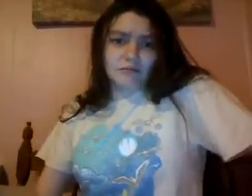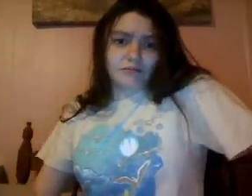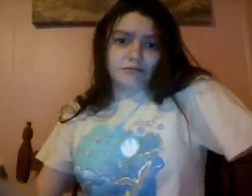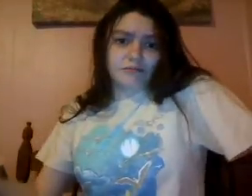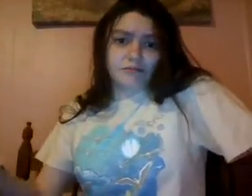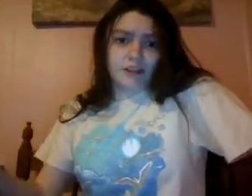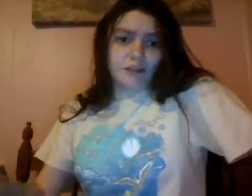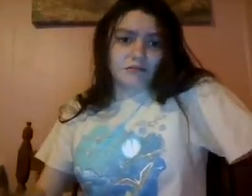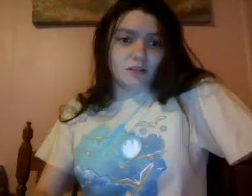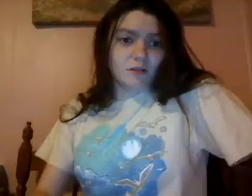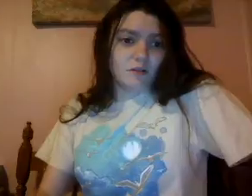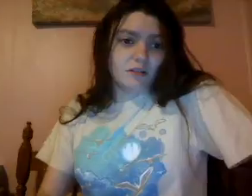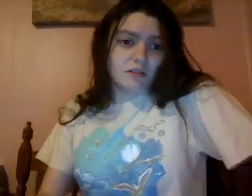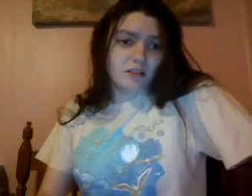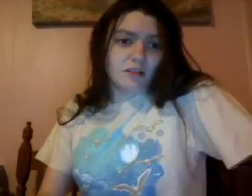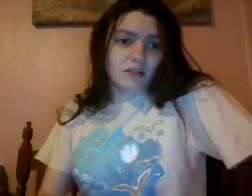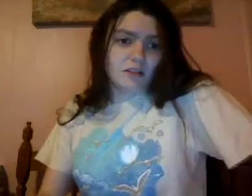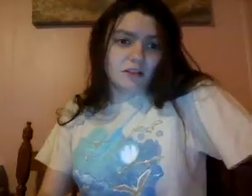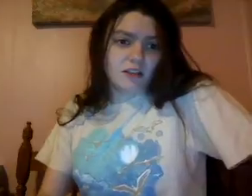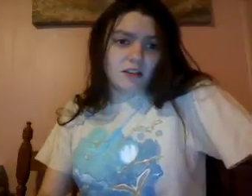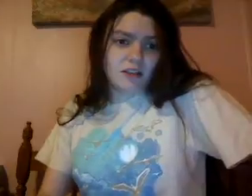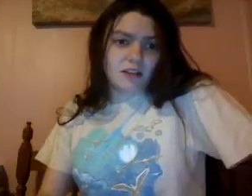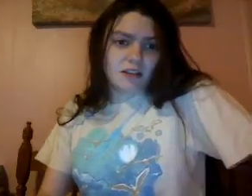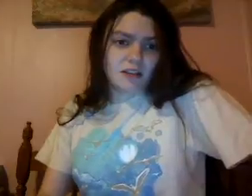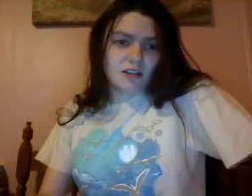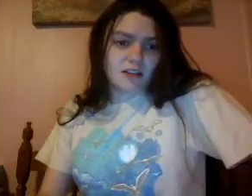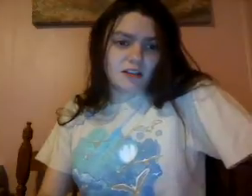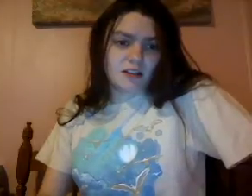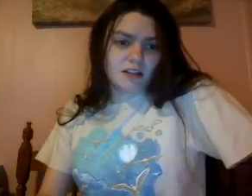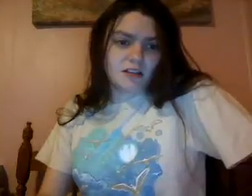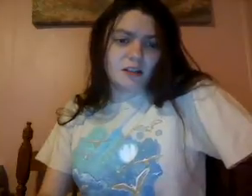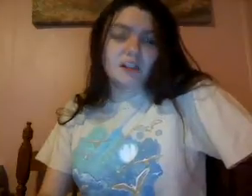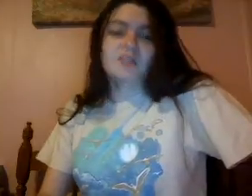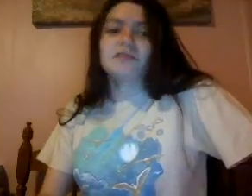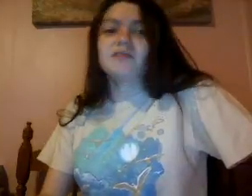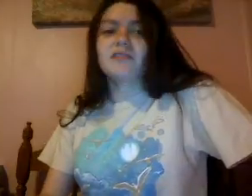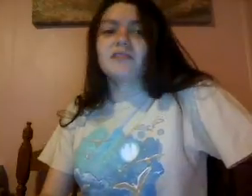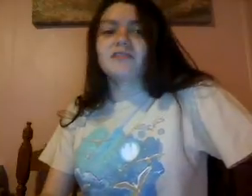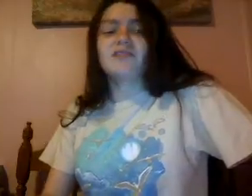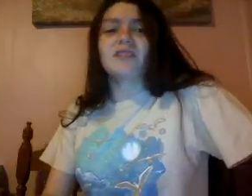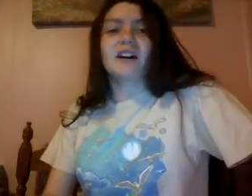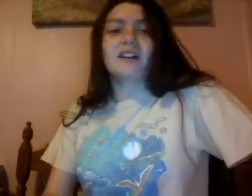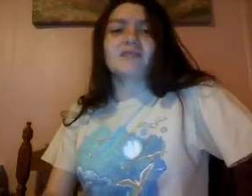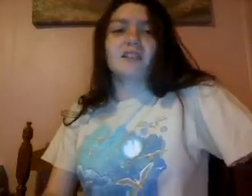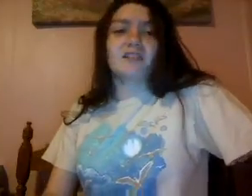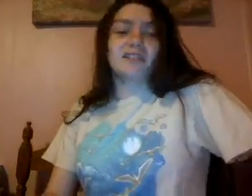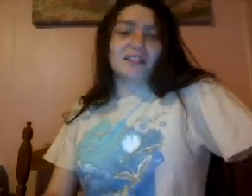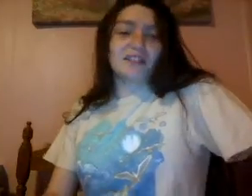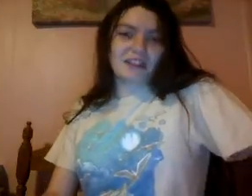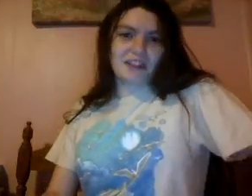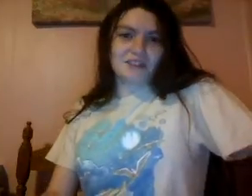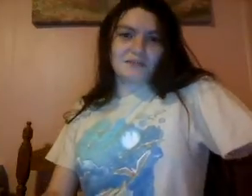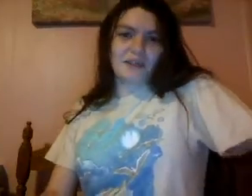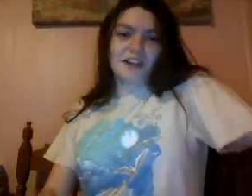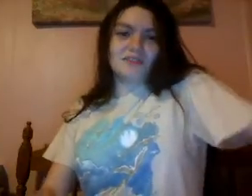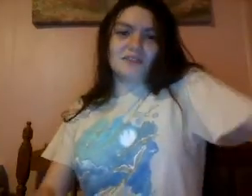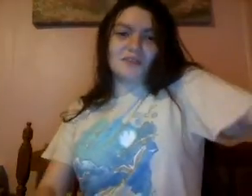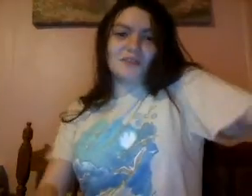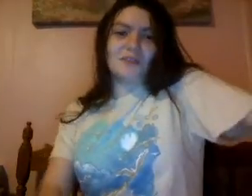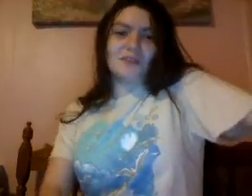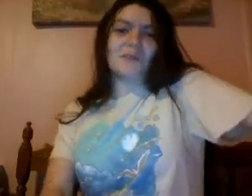I don't know. And 155 on a dedication page for my book.